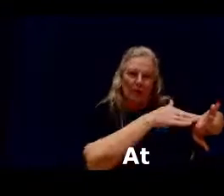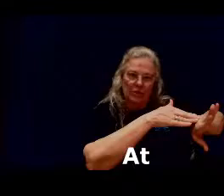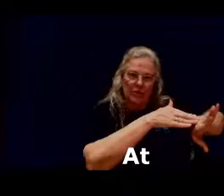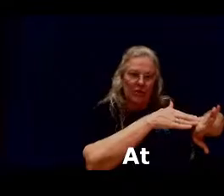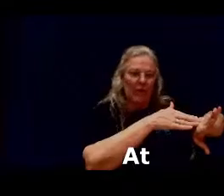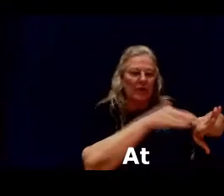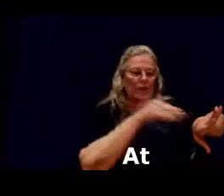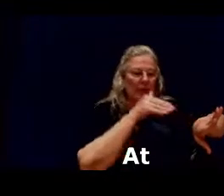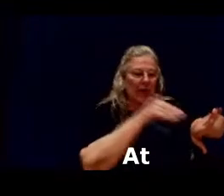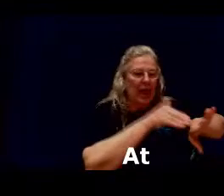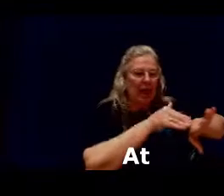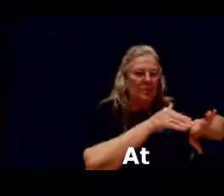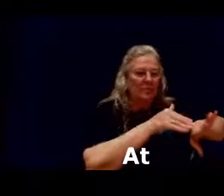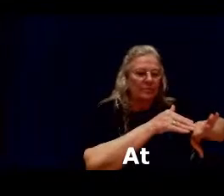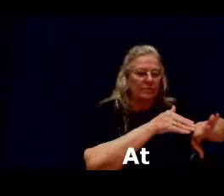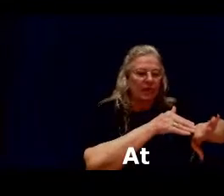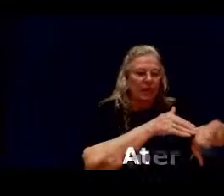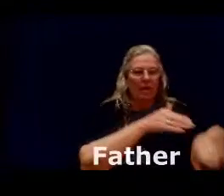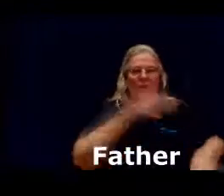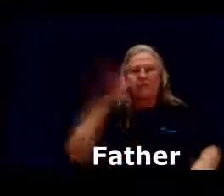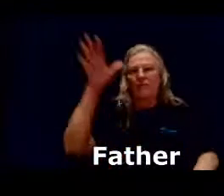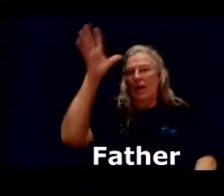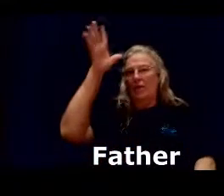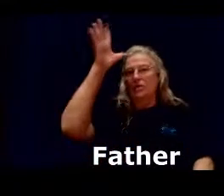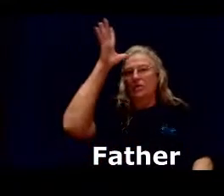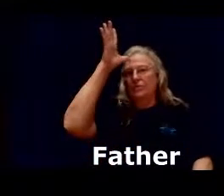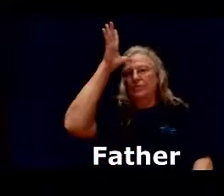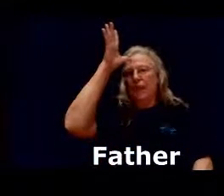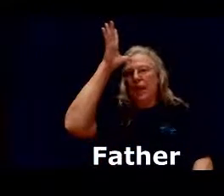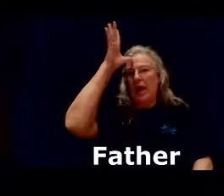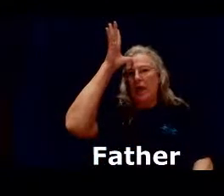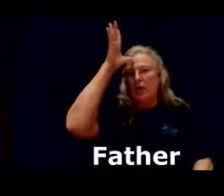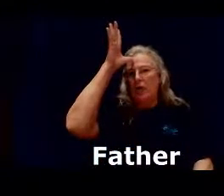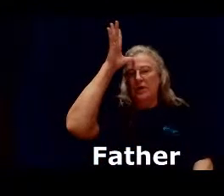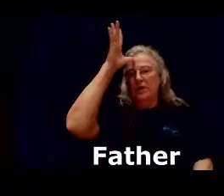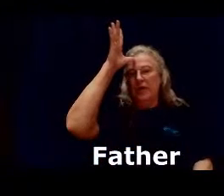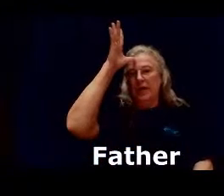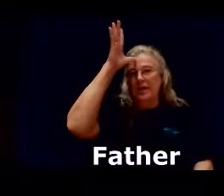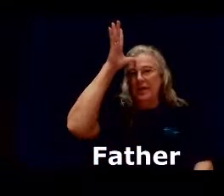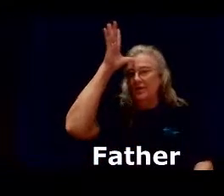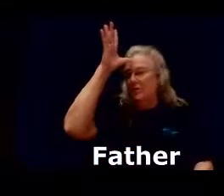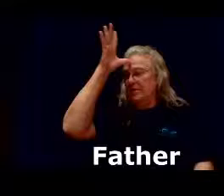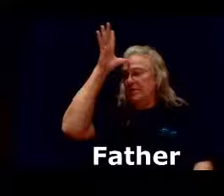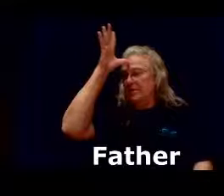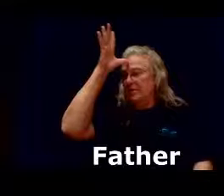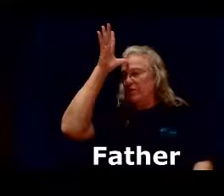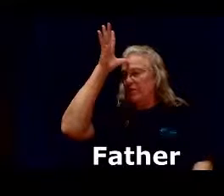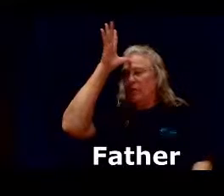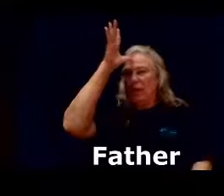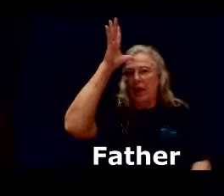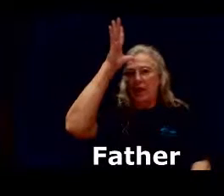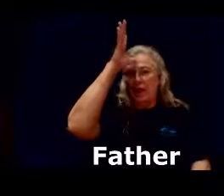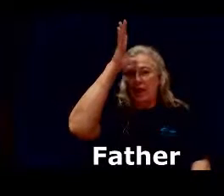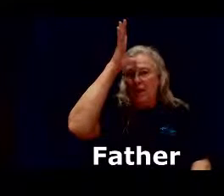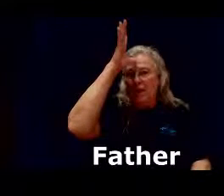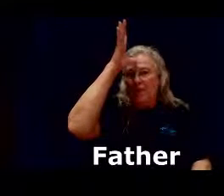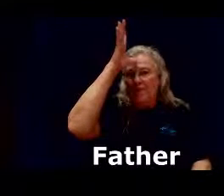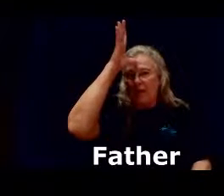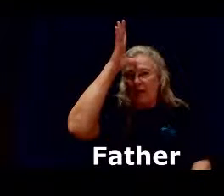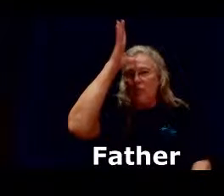straight into it at fathers and you're going to land into the center of the forehead fathers